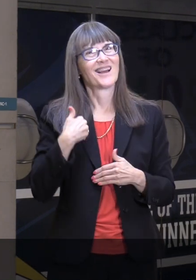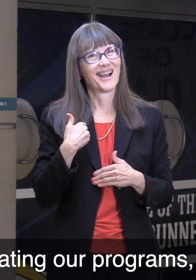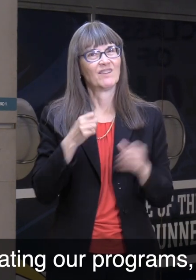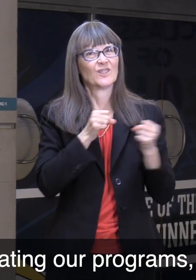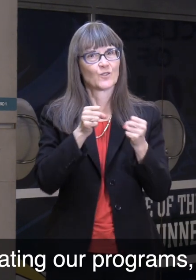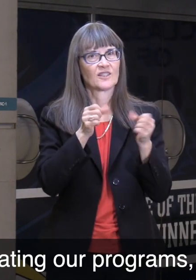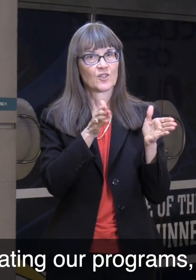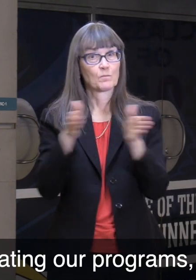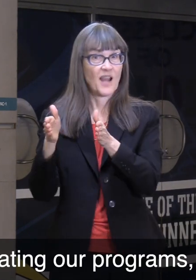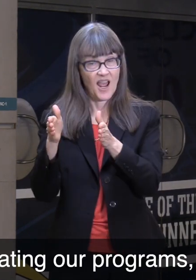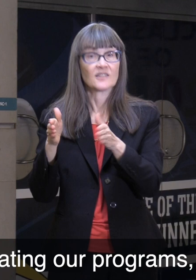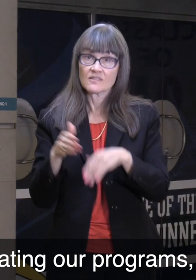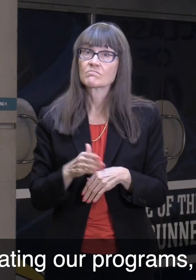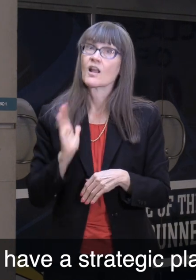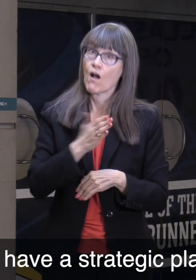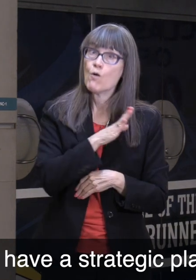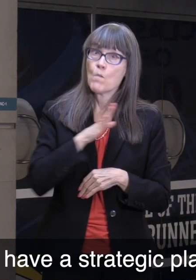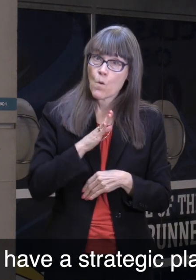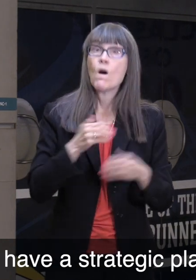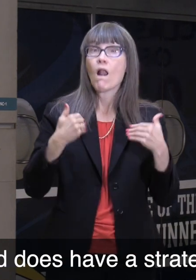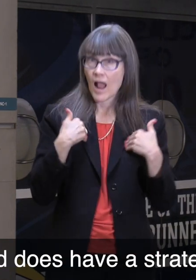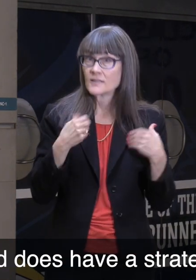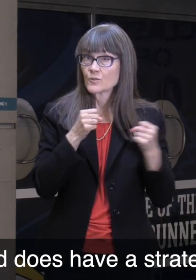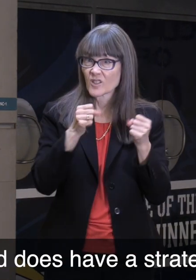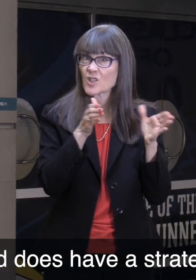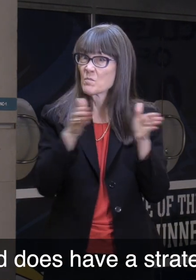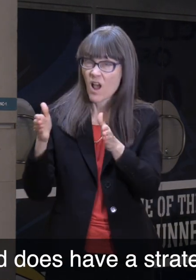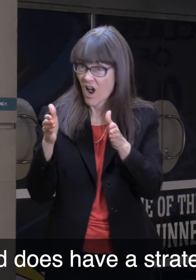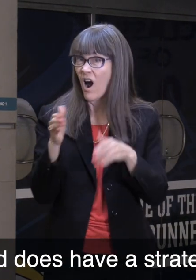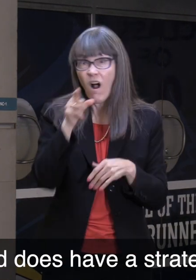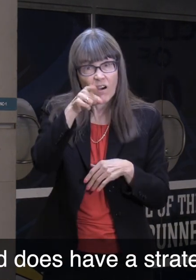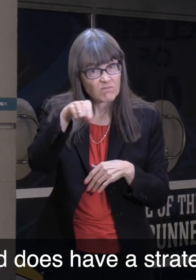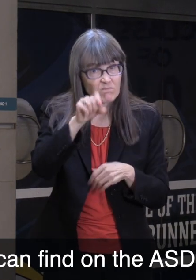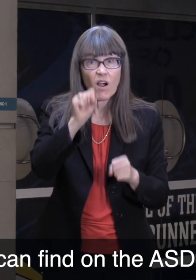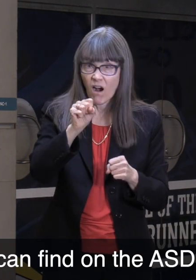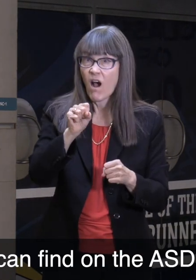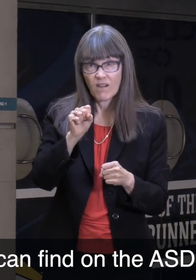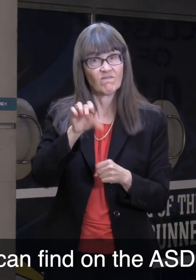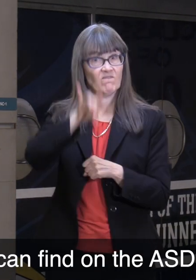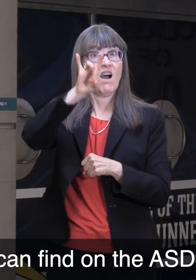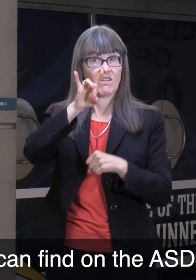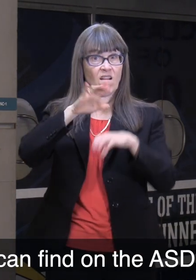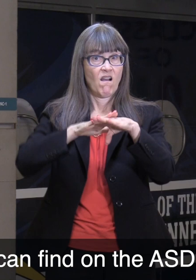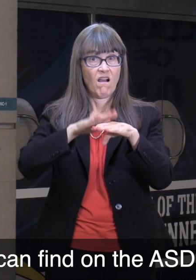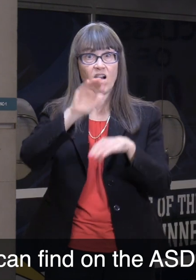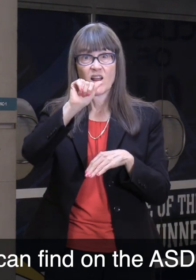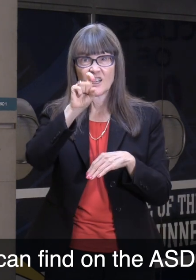For evaluating our programs, we have a strategic plan. The Board does have a strategic plan, which you can find on the ASDB website,